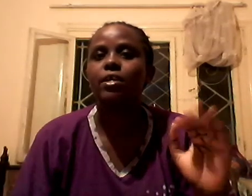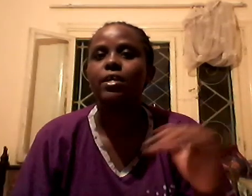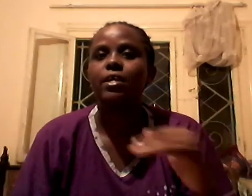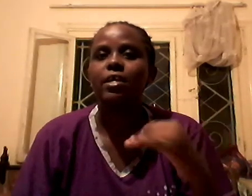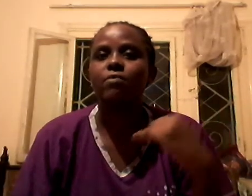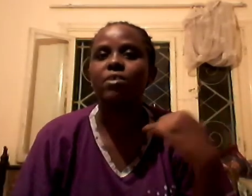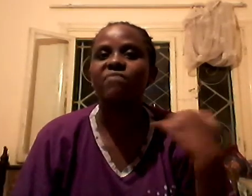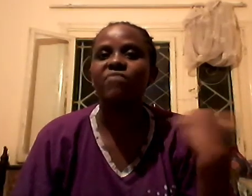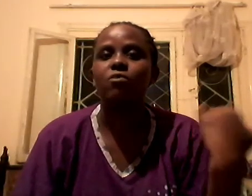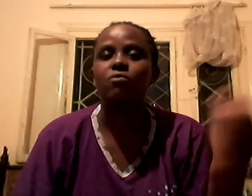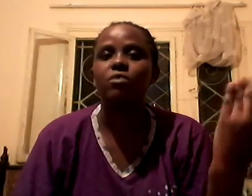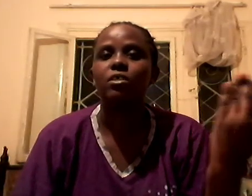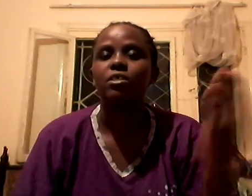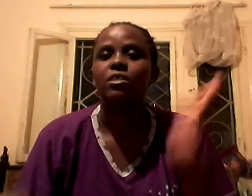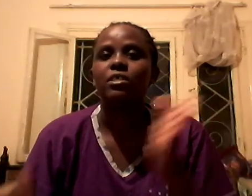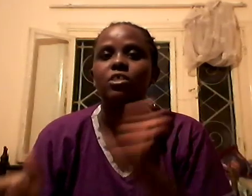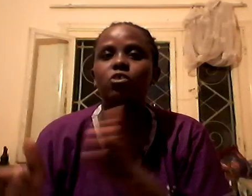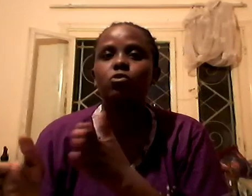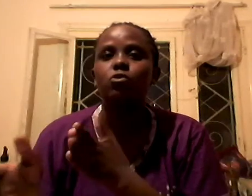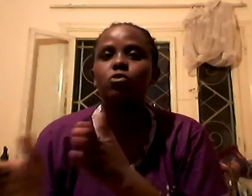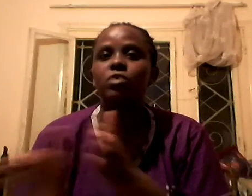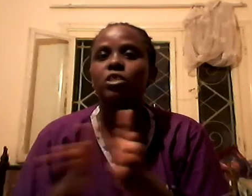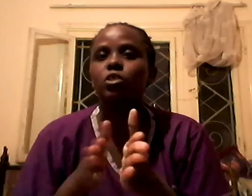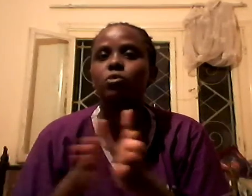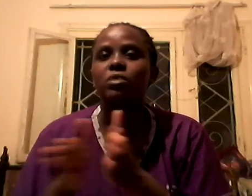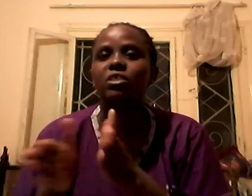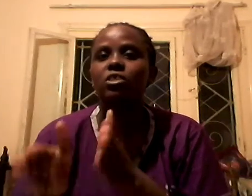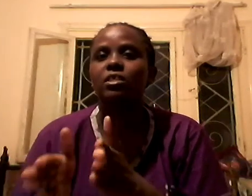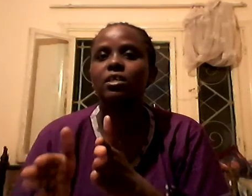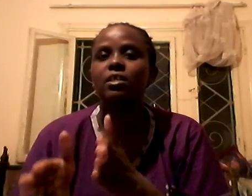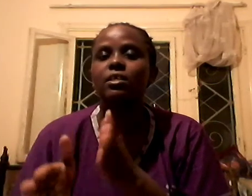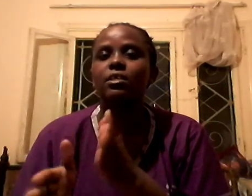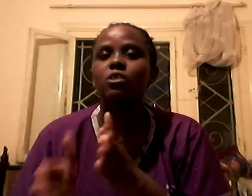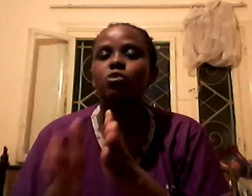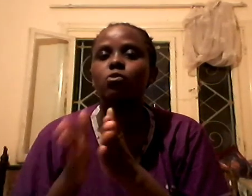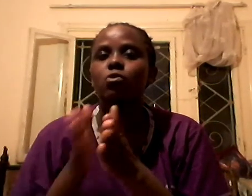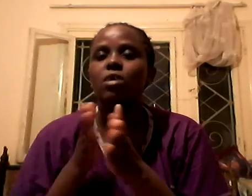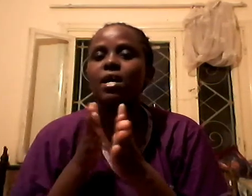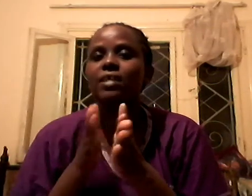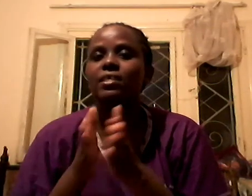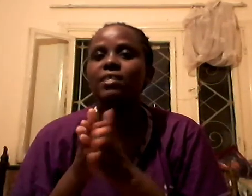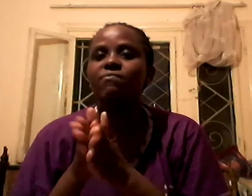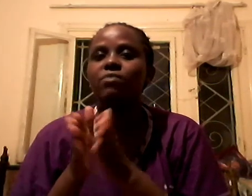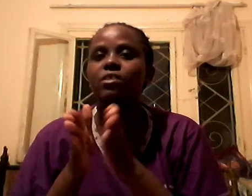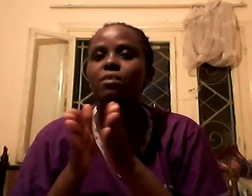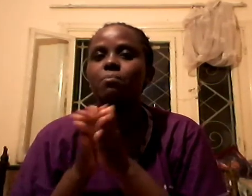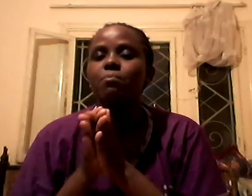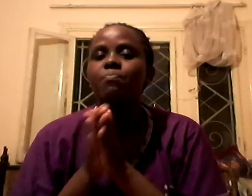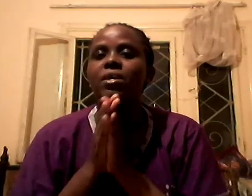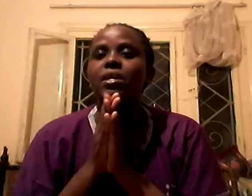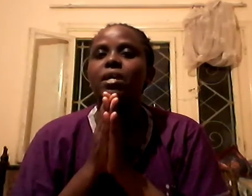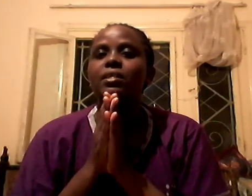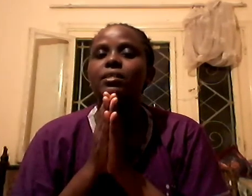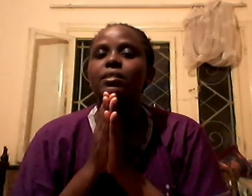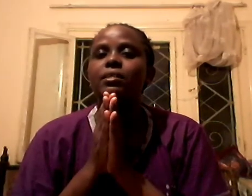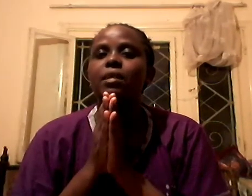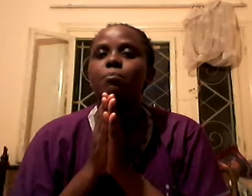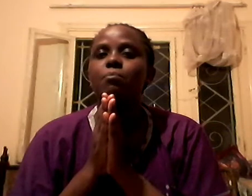a wife alone. There is no talking to each other. is no asking for some. Some